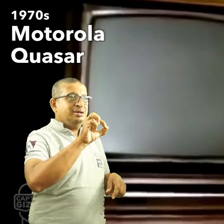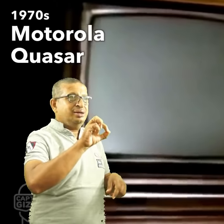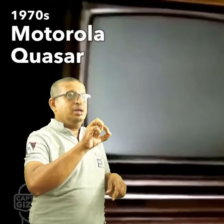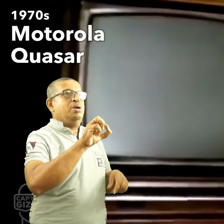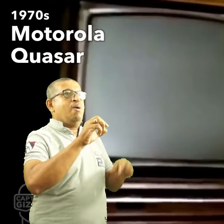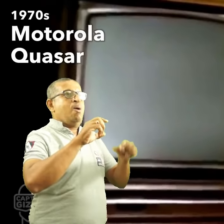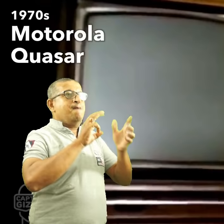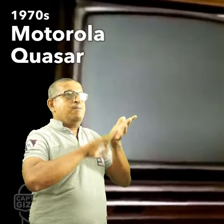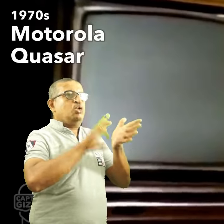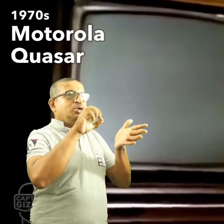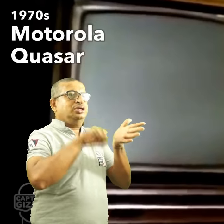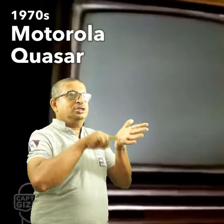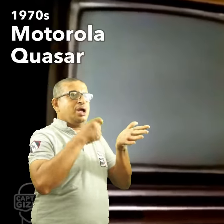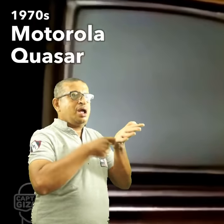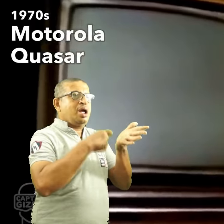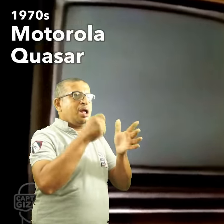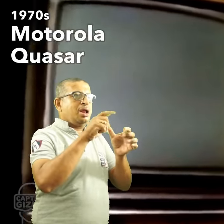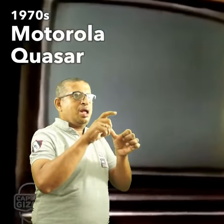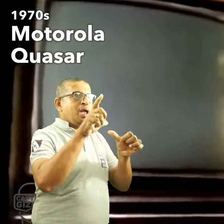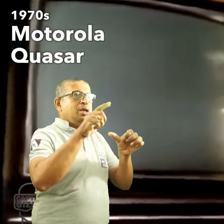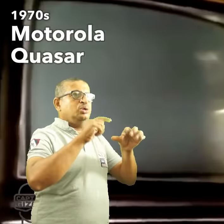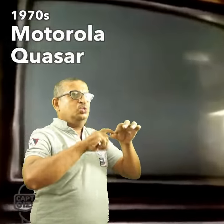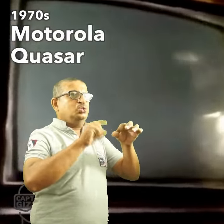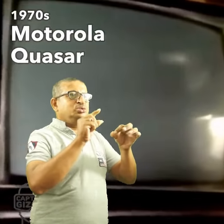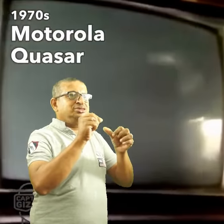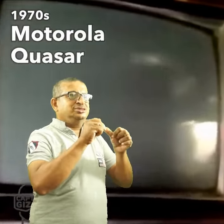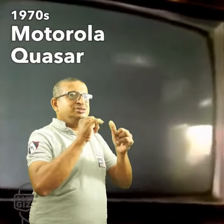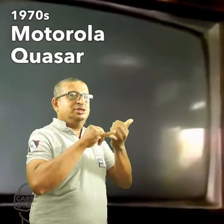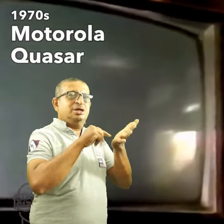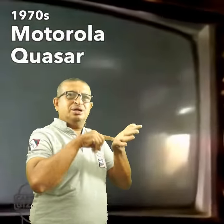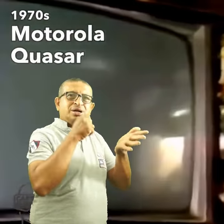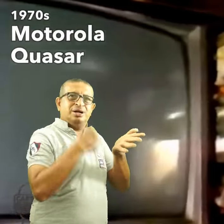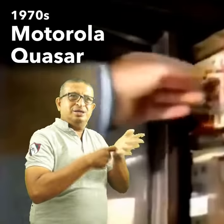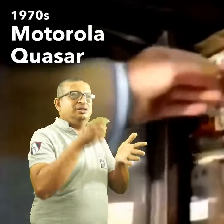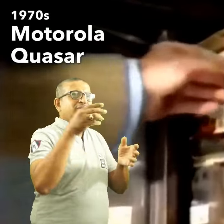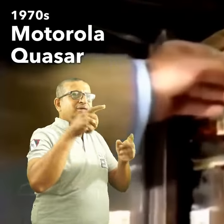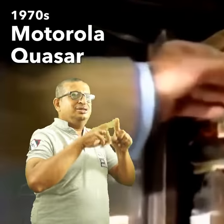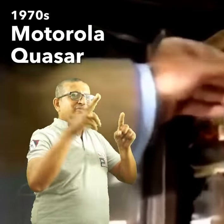There was the upgradeable television with easily accessible circuit boards.